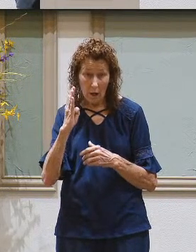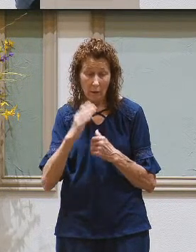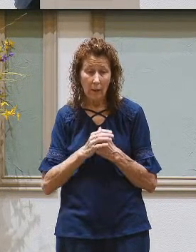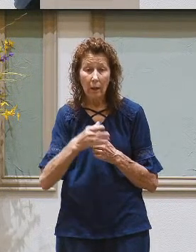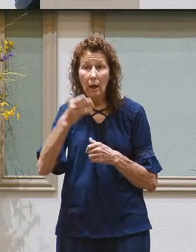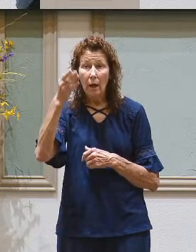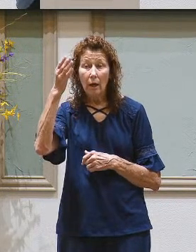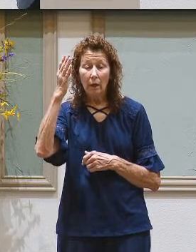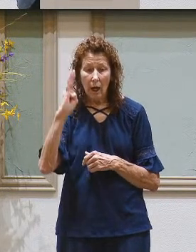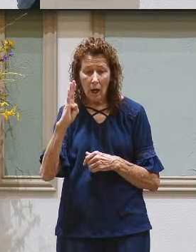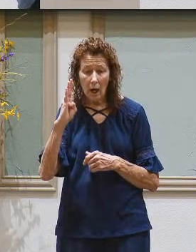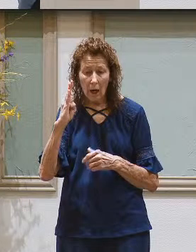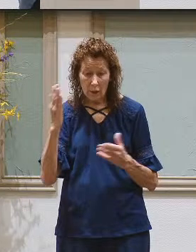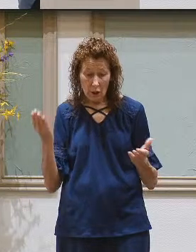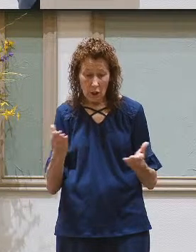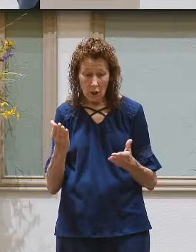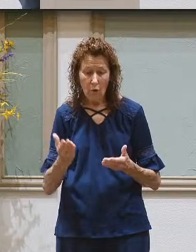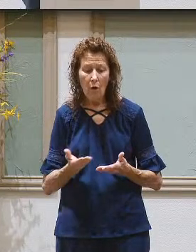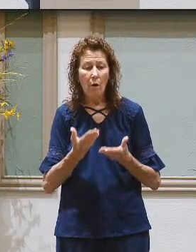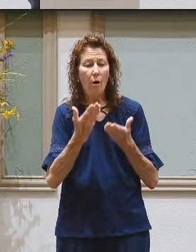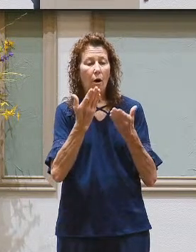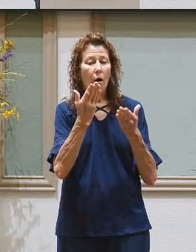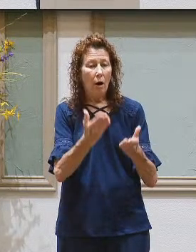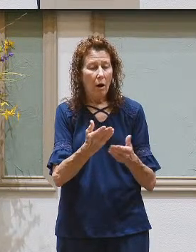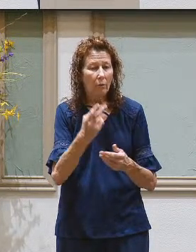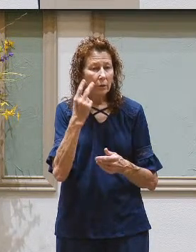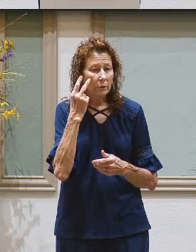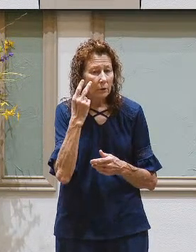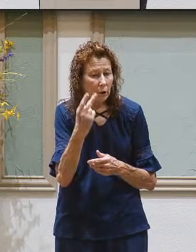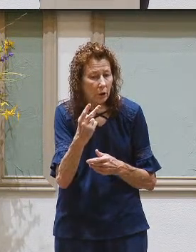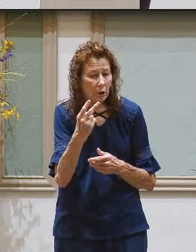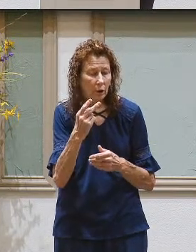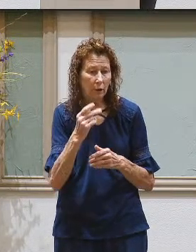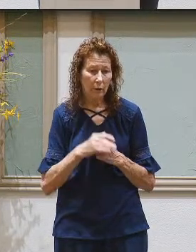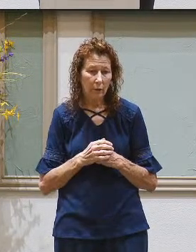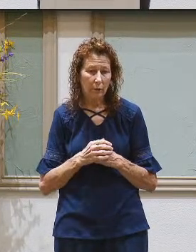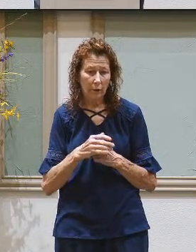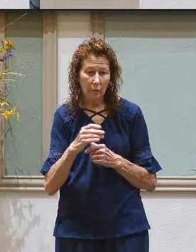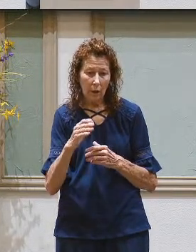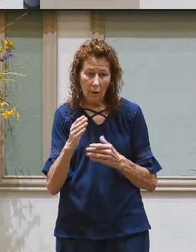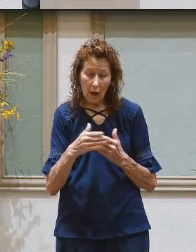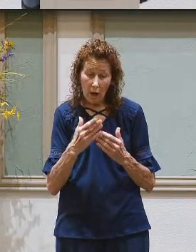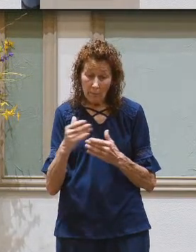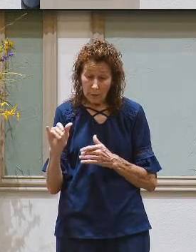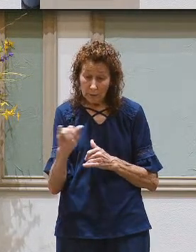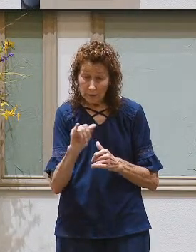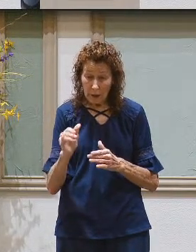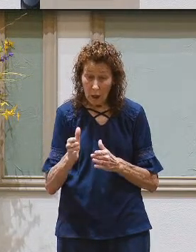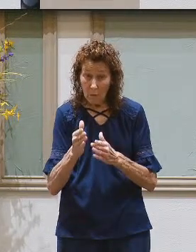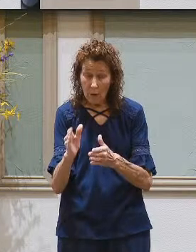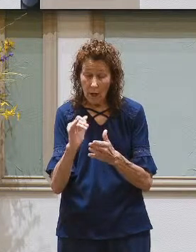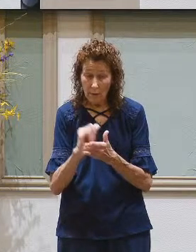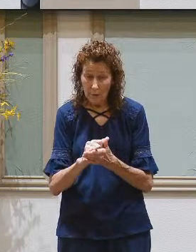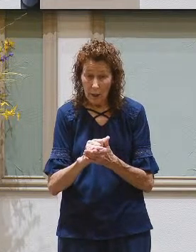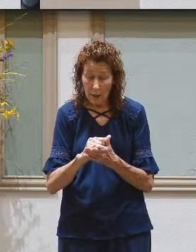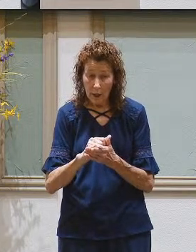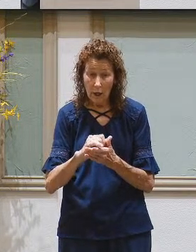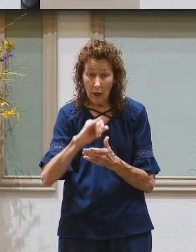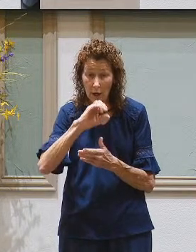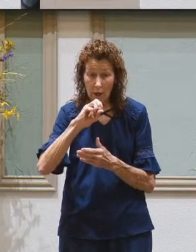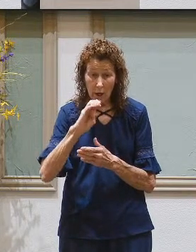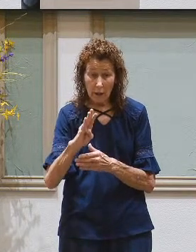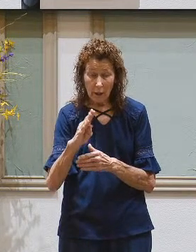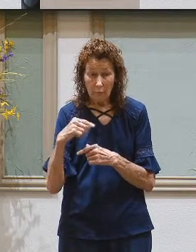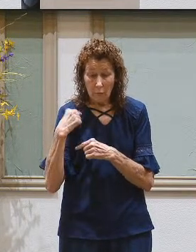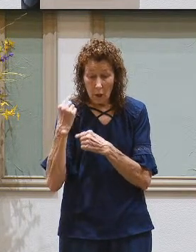That God here is offering a glimpse of a similar route that Jacob's descendants will take in